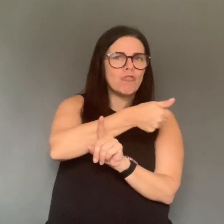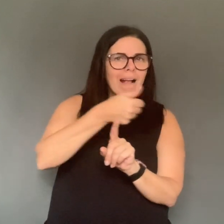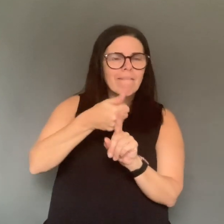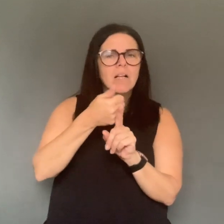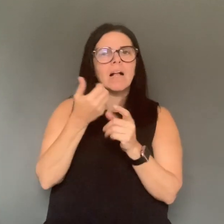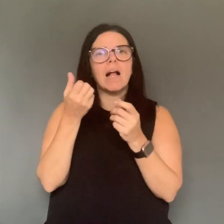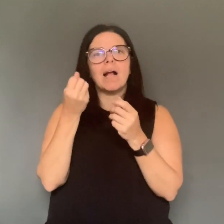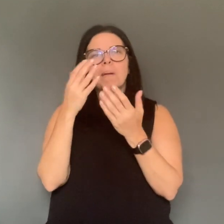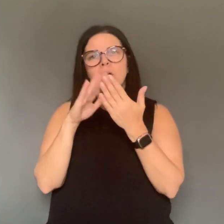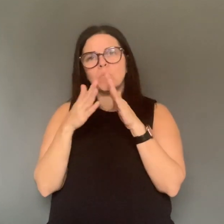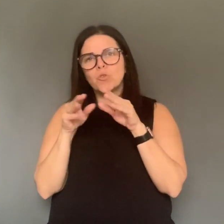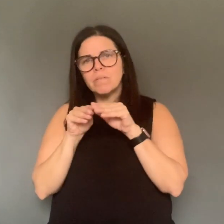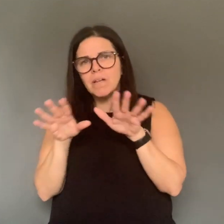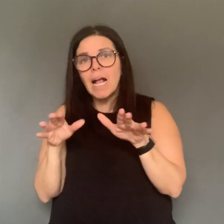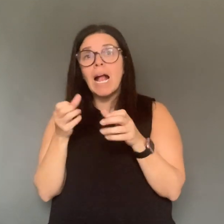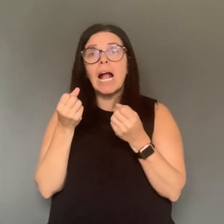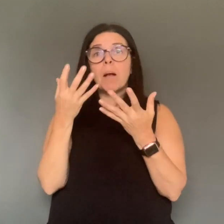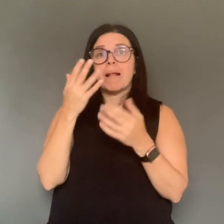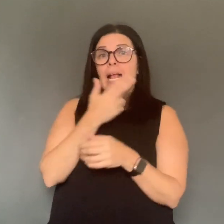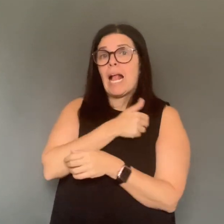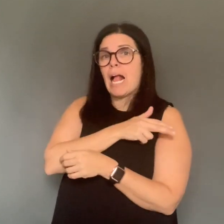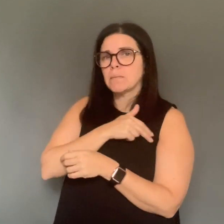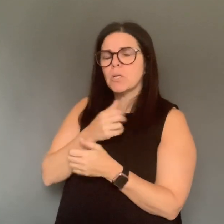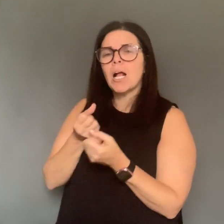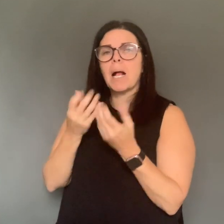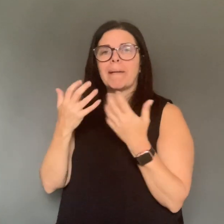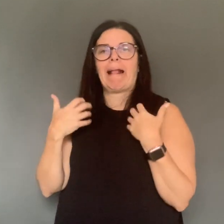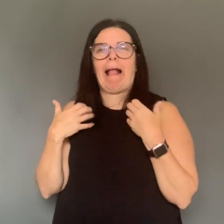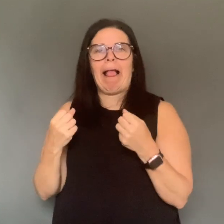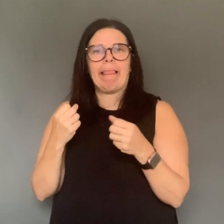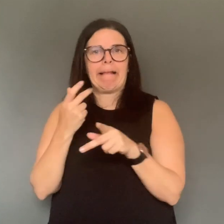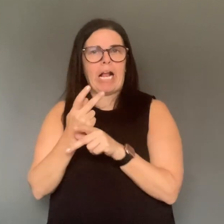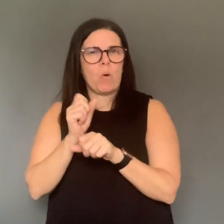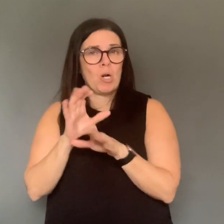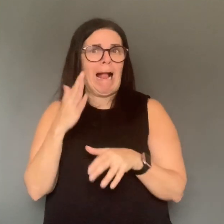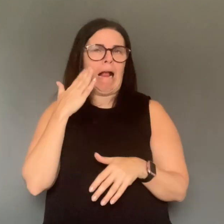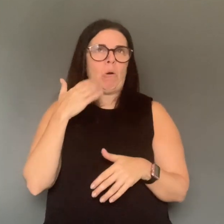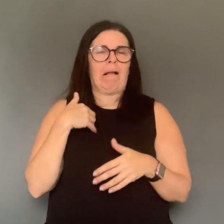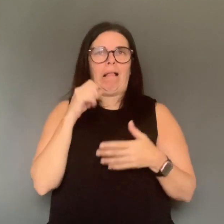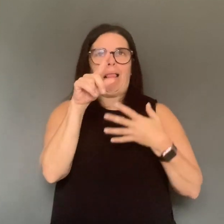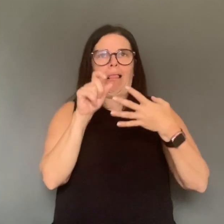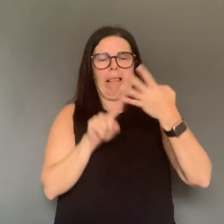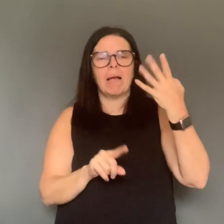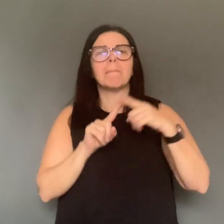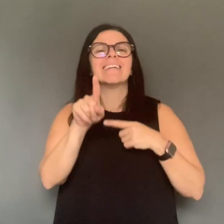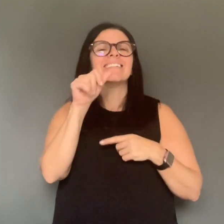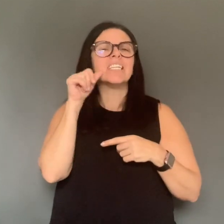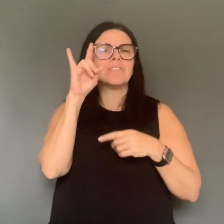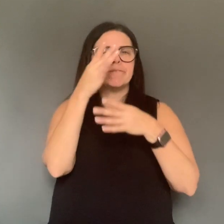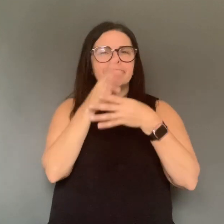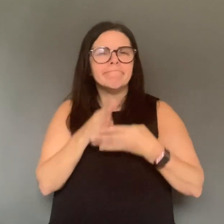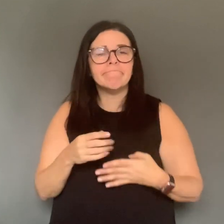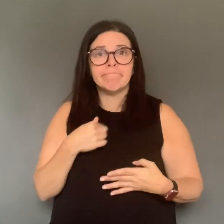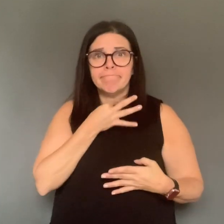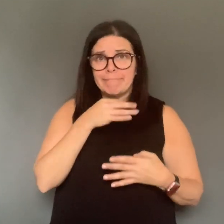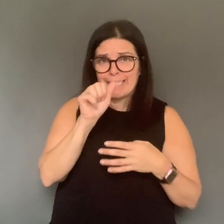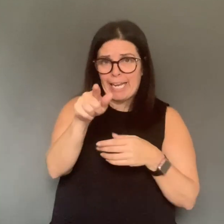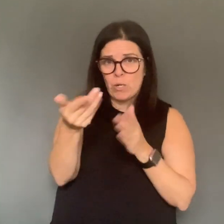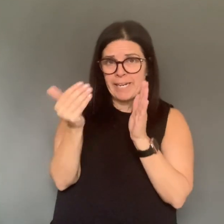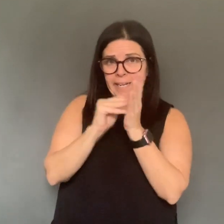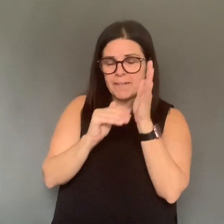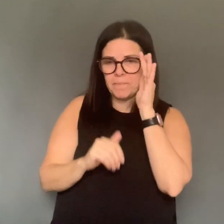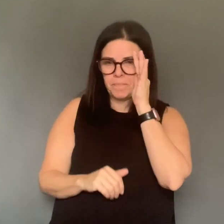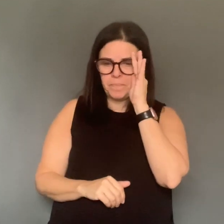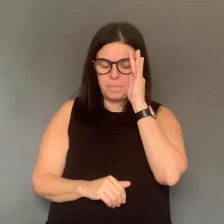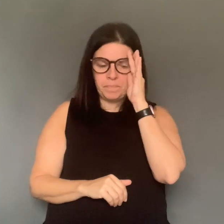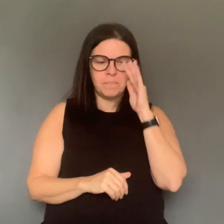We'll try to report it every few days just to give you more details. But from what we reported yesterday, based on the analysis